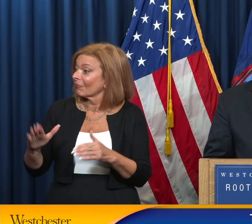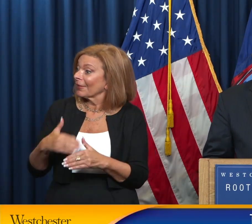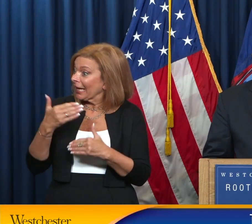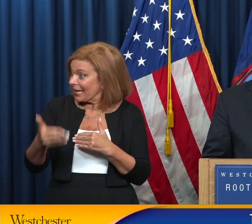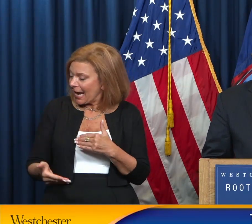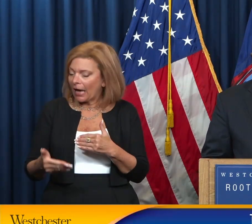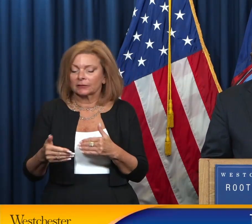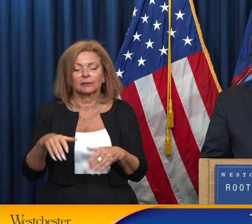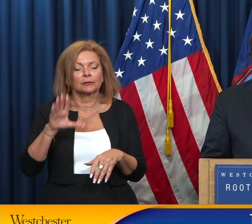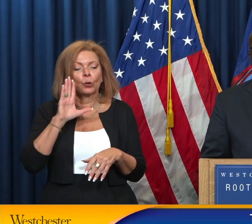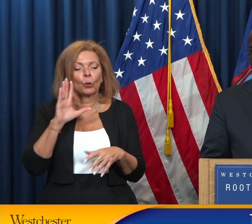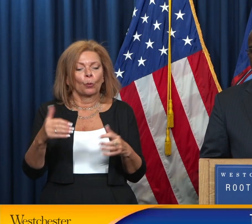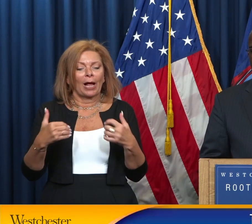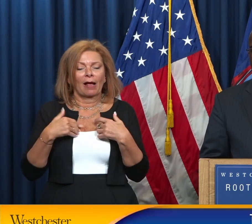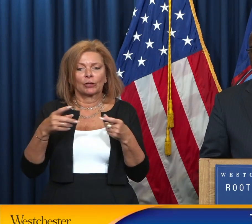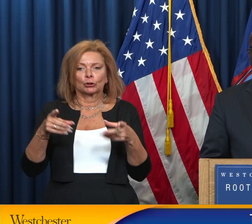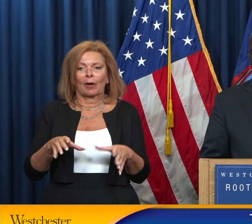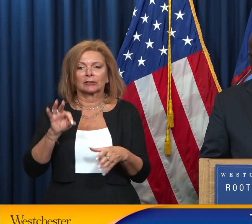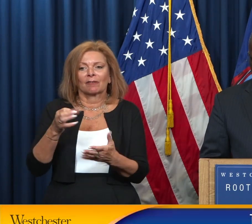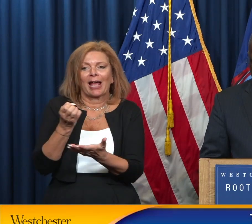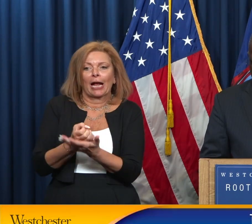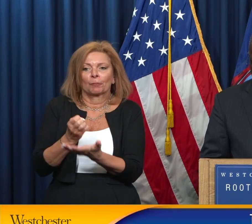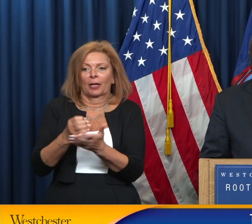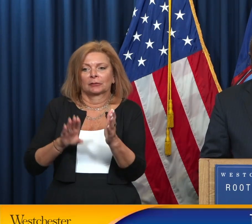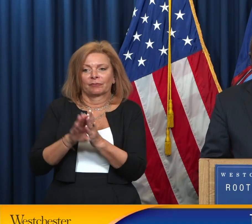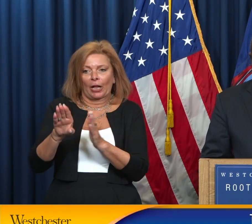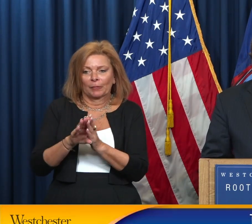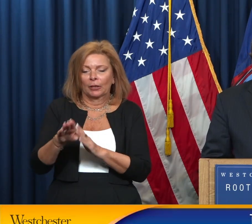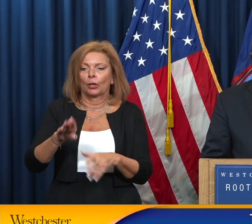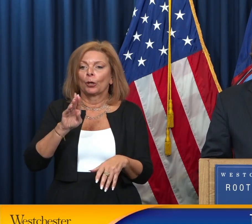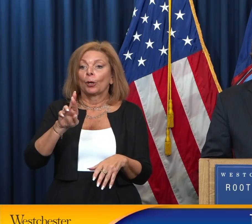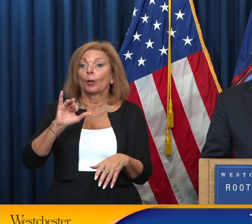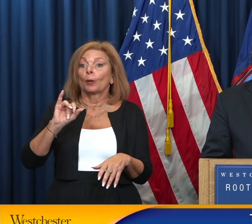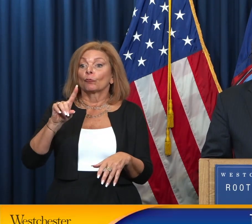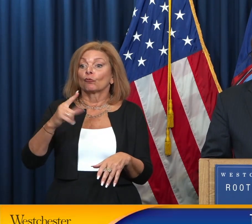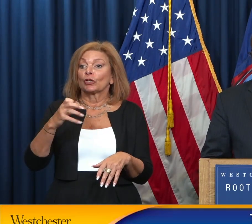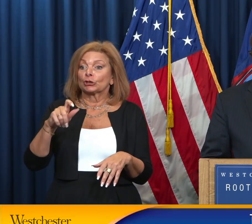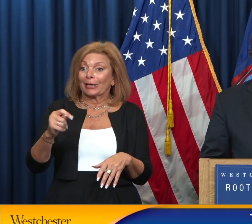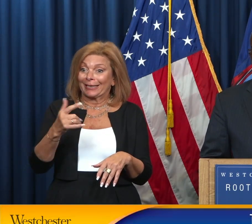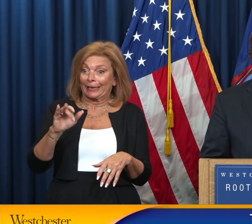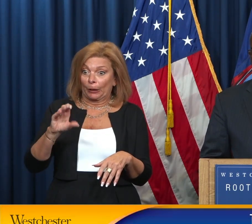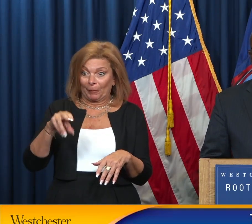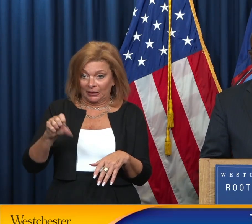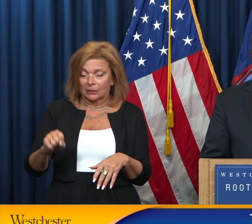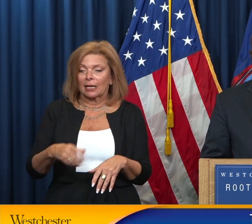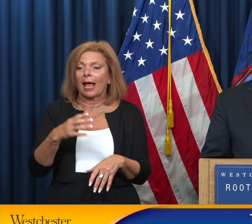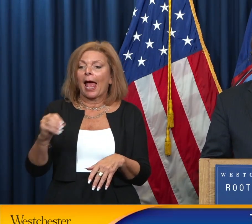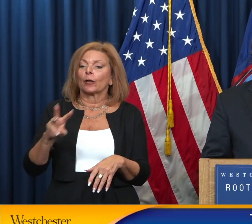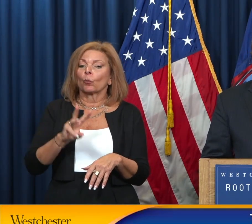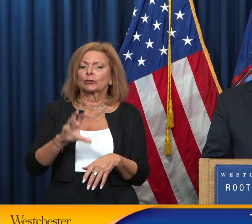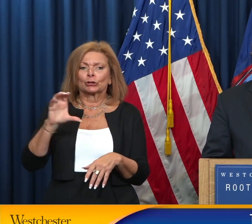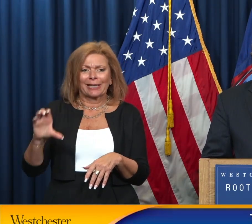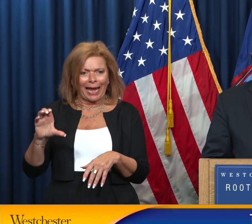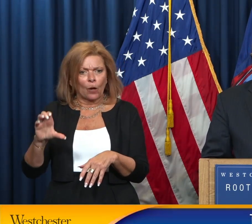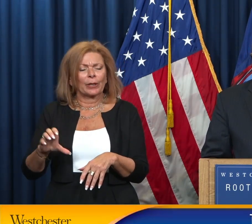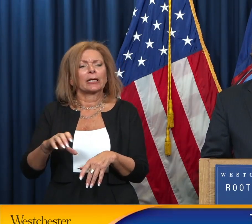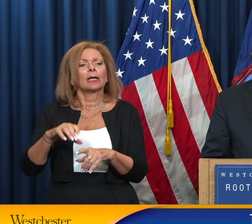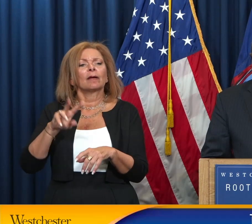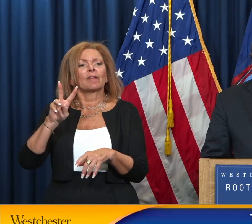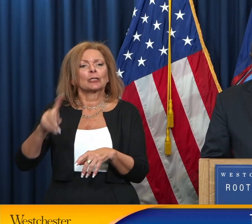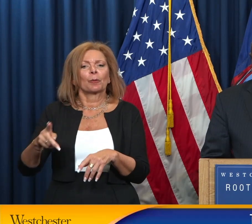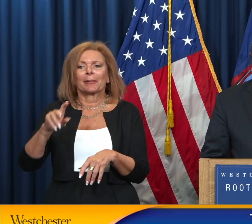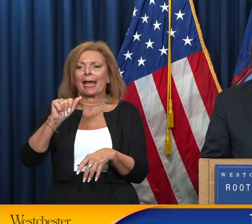have our director of economic development, Bridget Gibbons, and the Westchester County Association Vice President Amy Allen